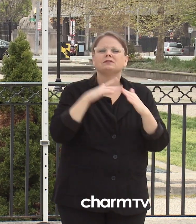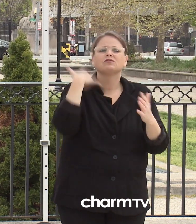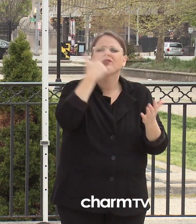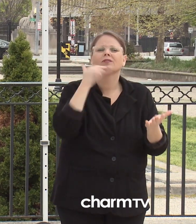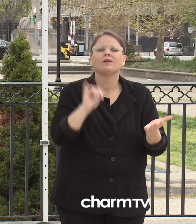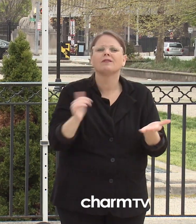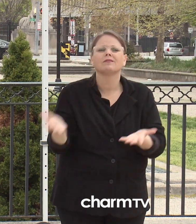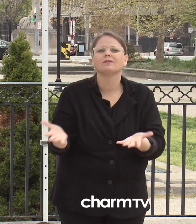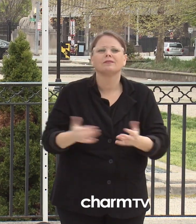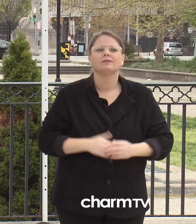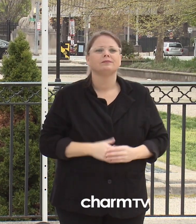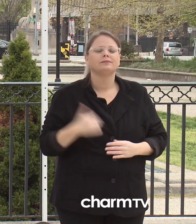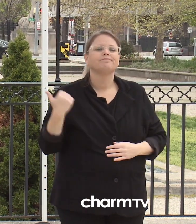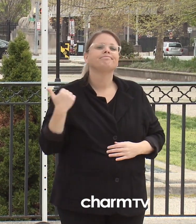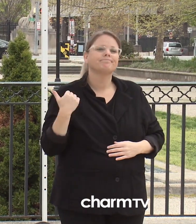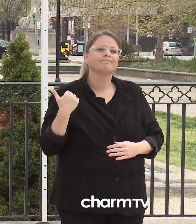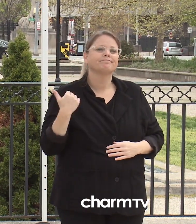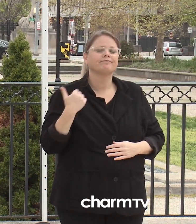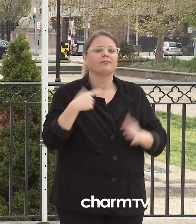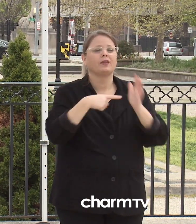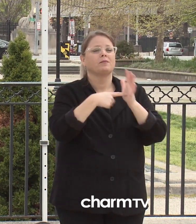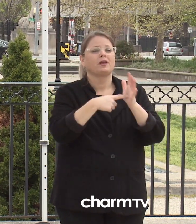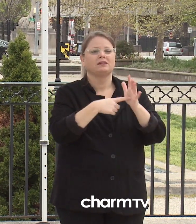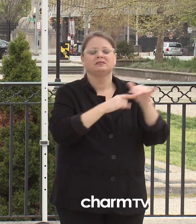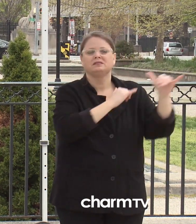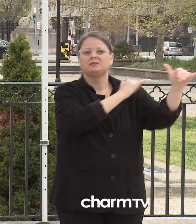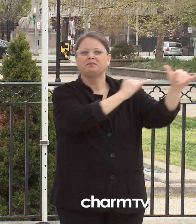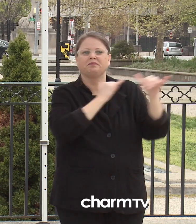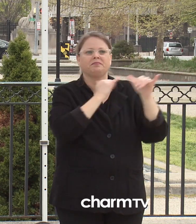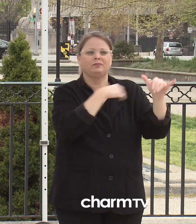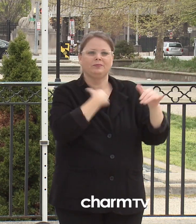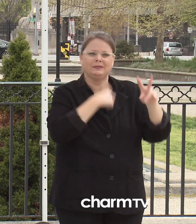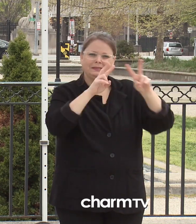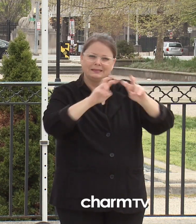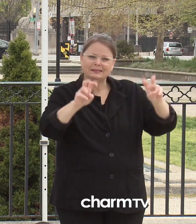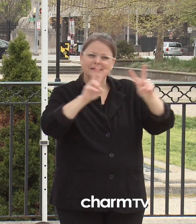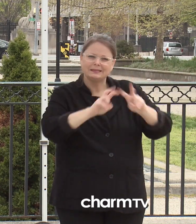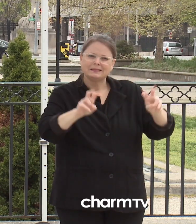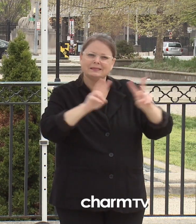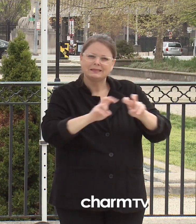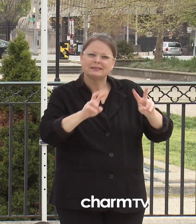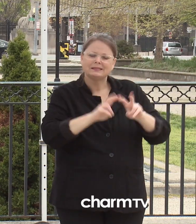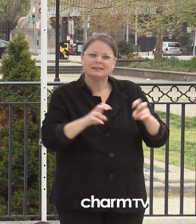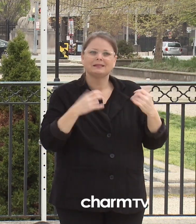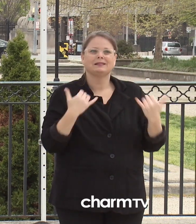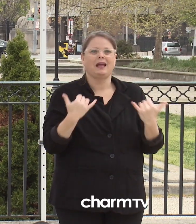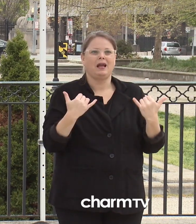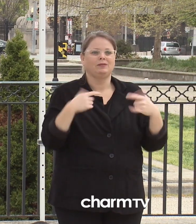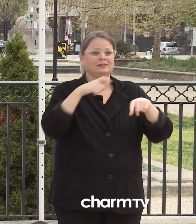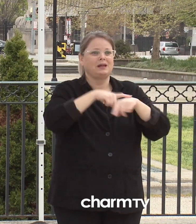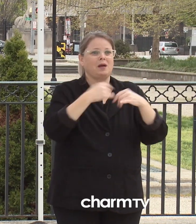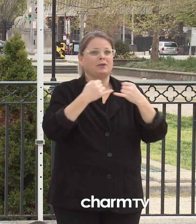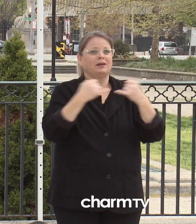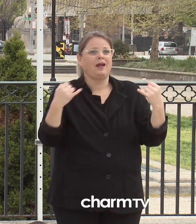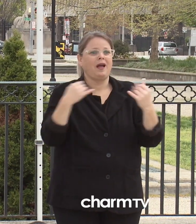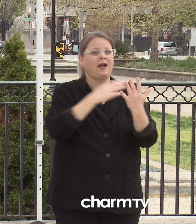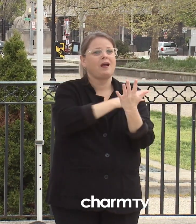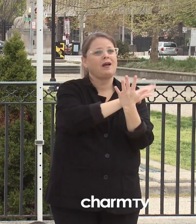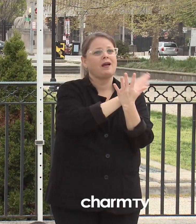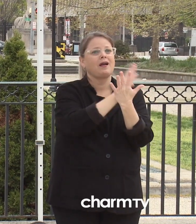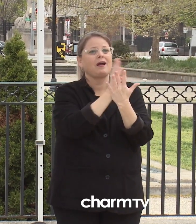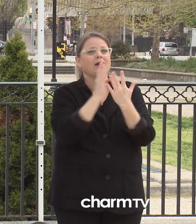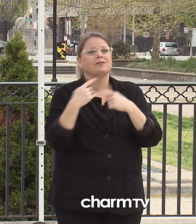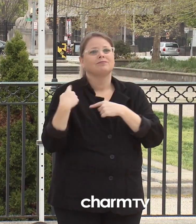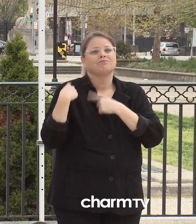at. And certainly the timeline has shifted to the end of April towards early May as a potential time for surge. I think what's